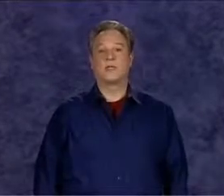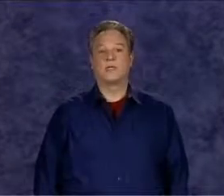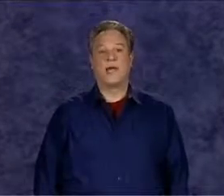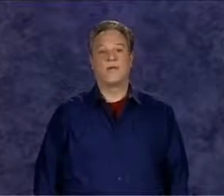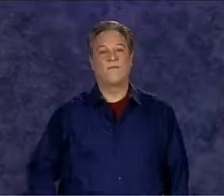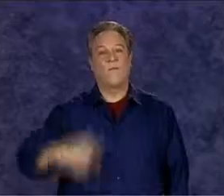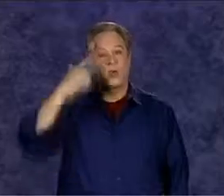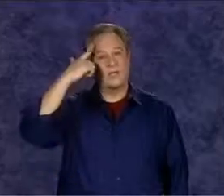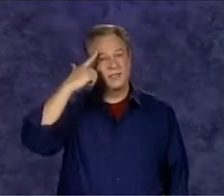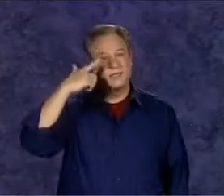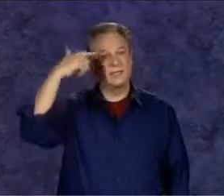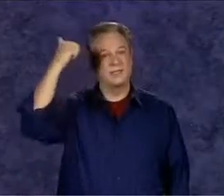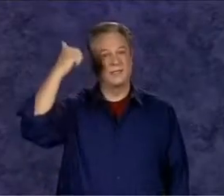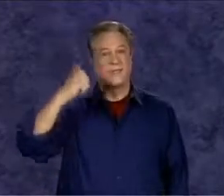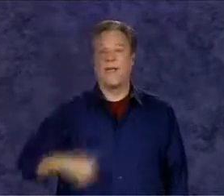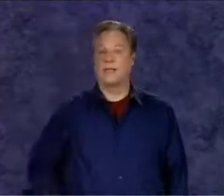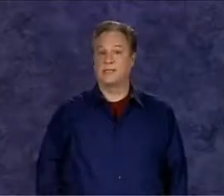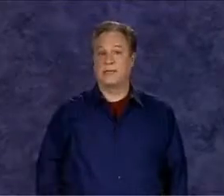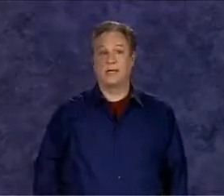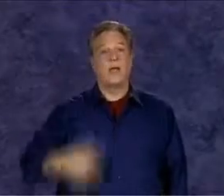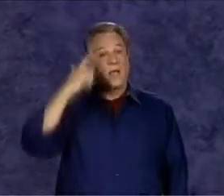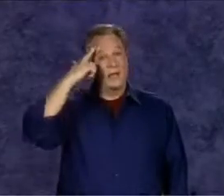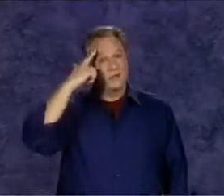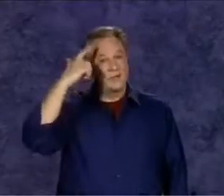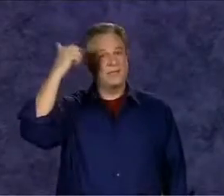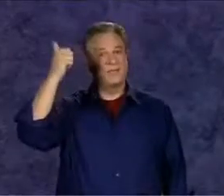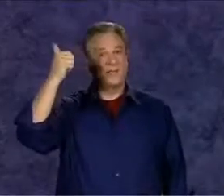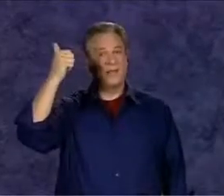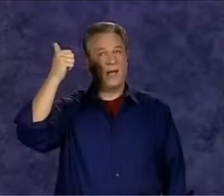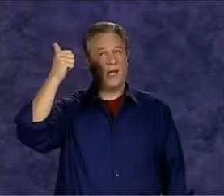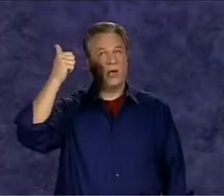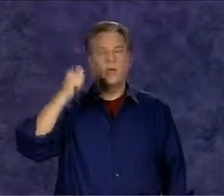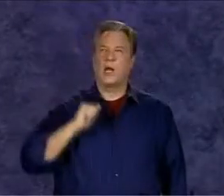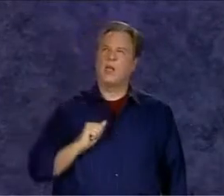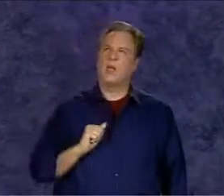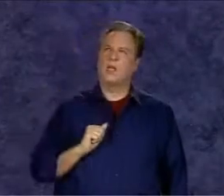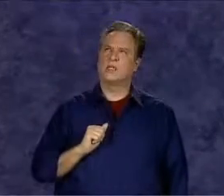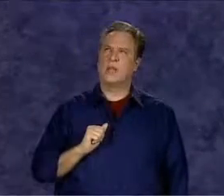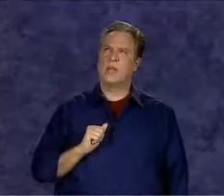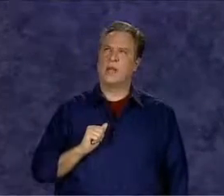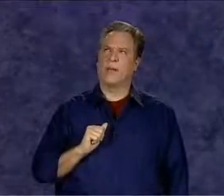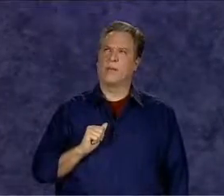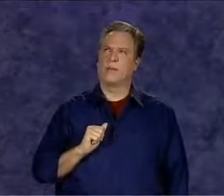the sign for since as in since I'm tired I think I'll take a nap although